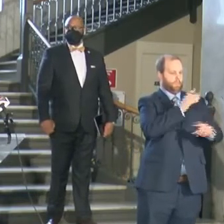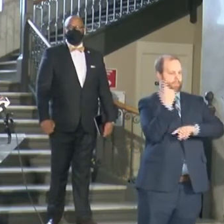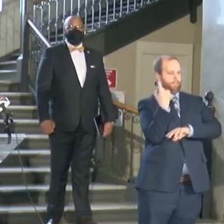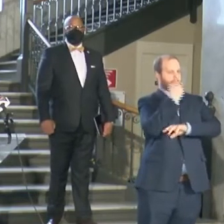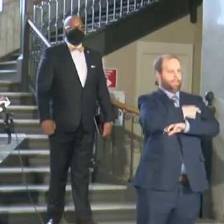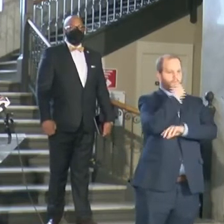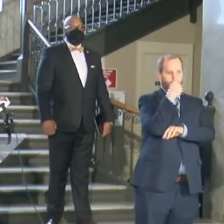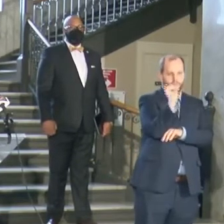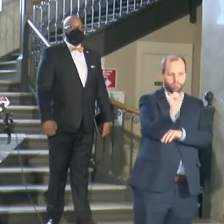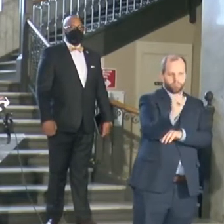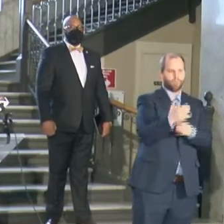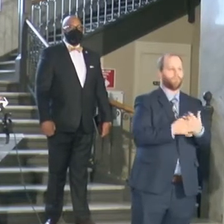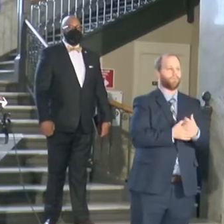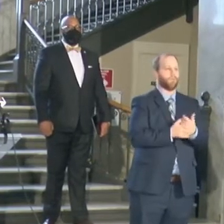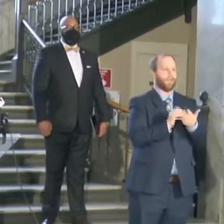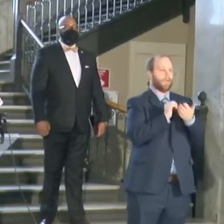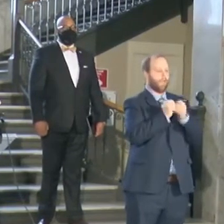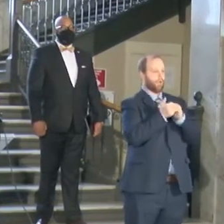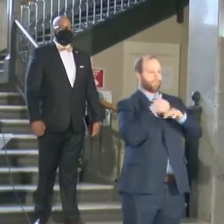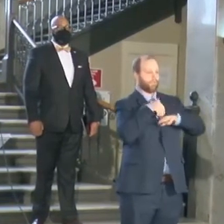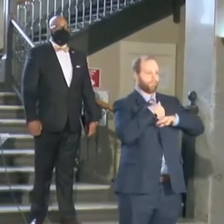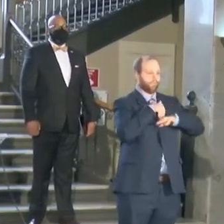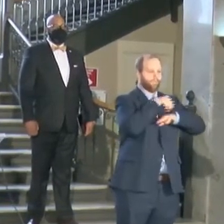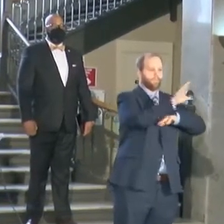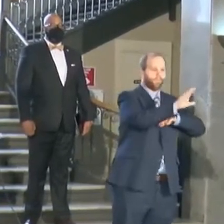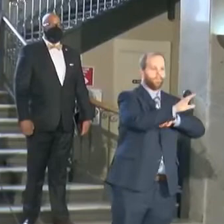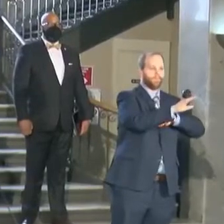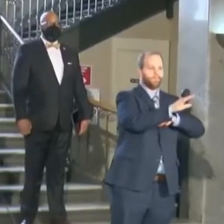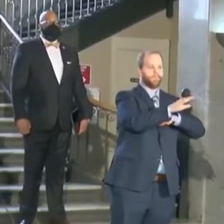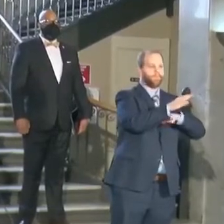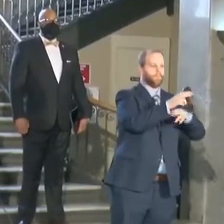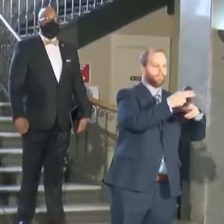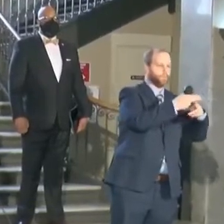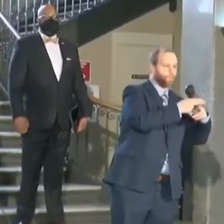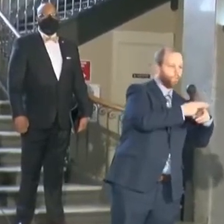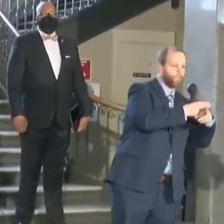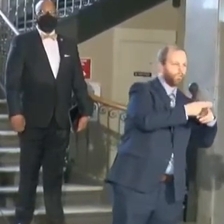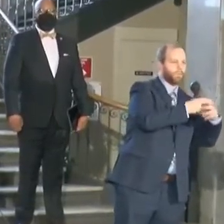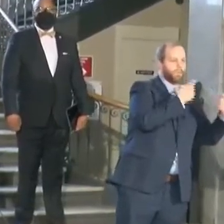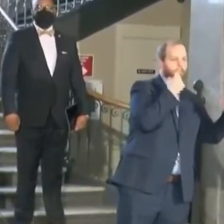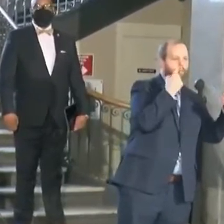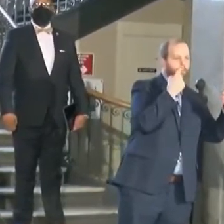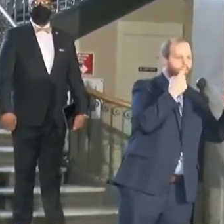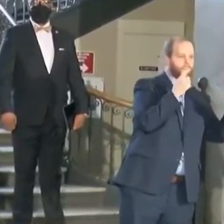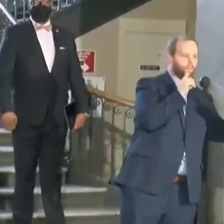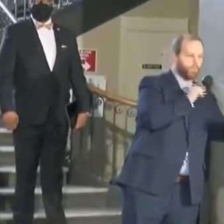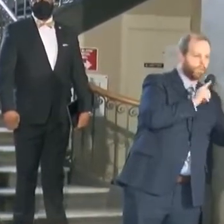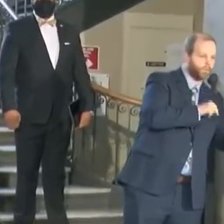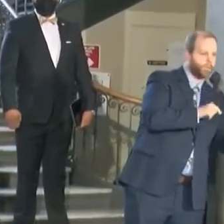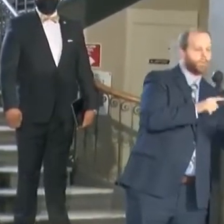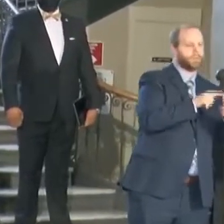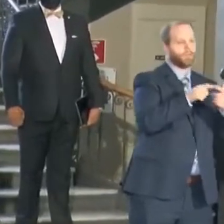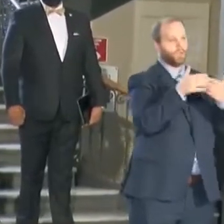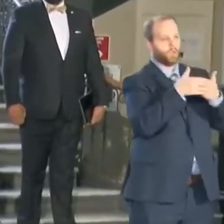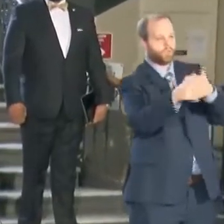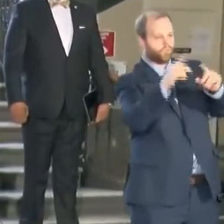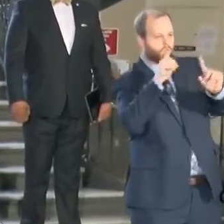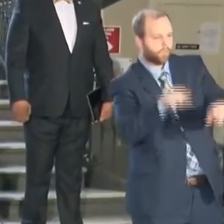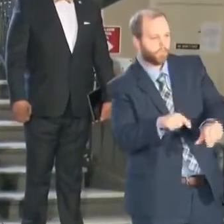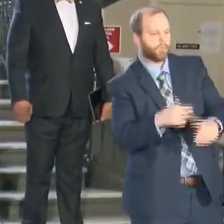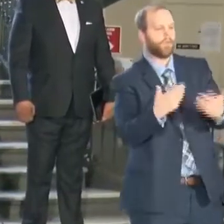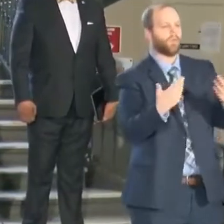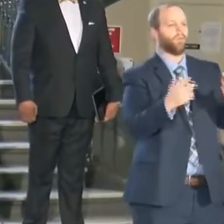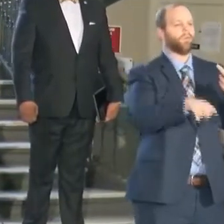how do we deploy short term, long term, what's helping, what's not helping, what other